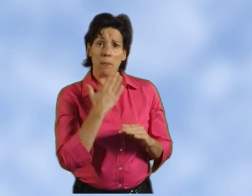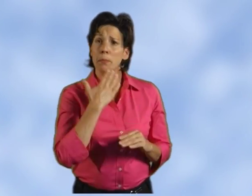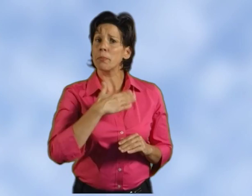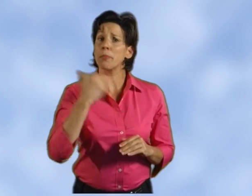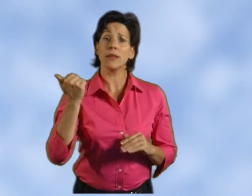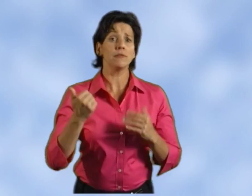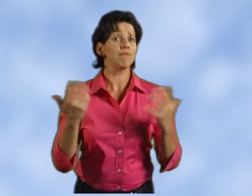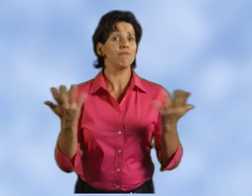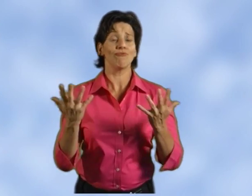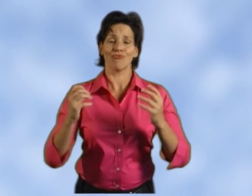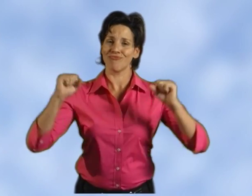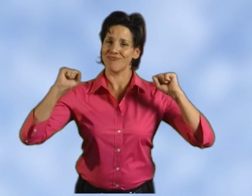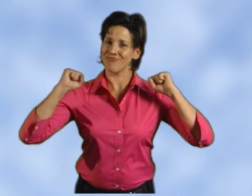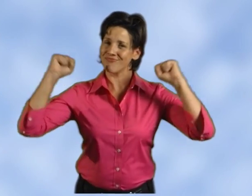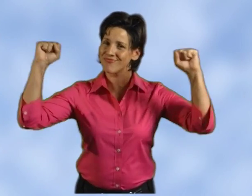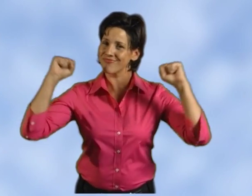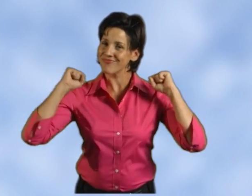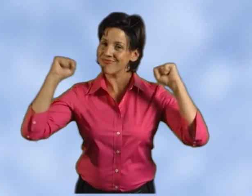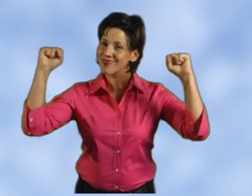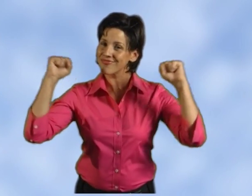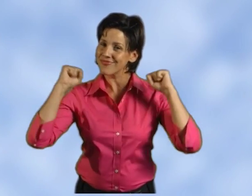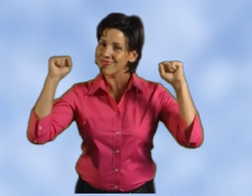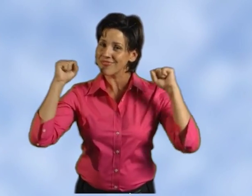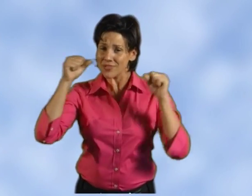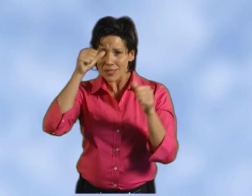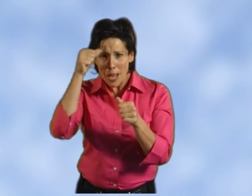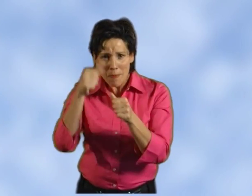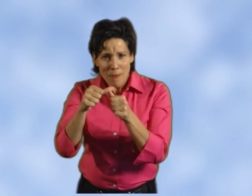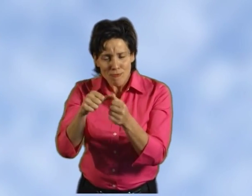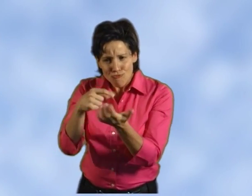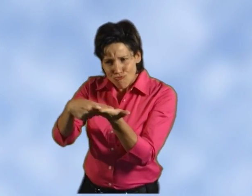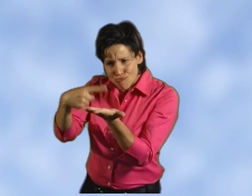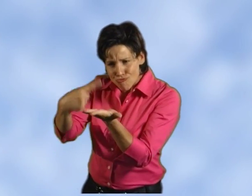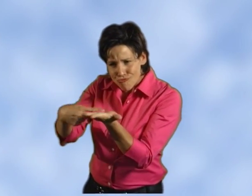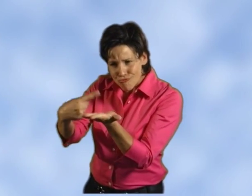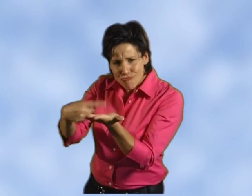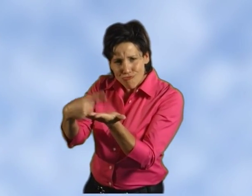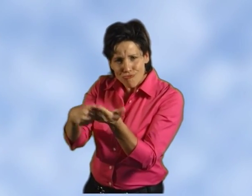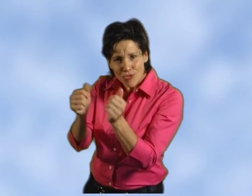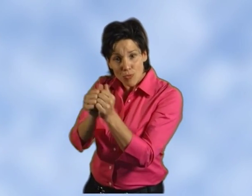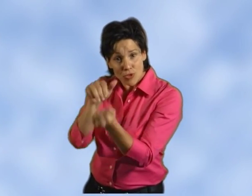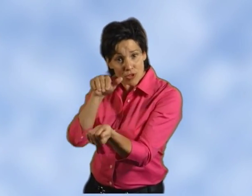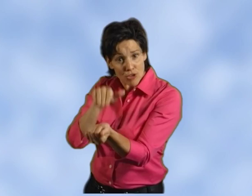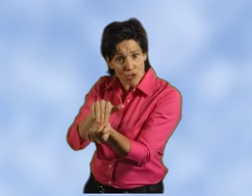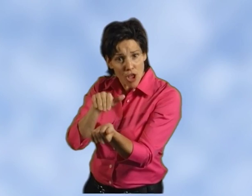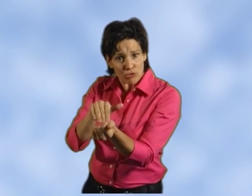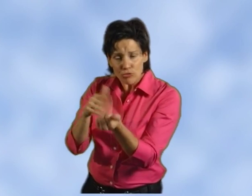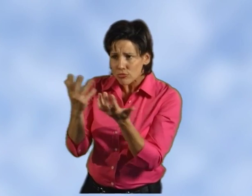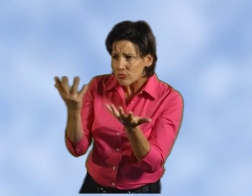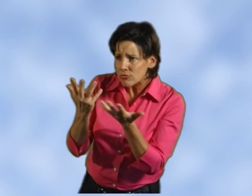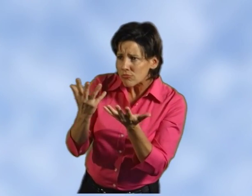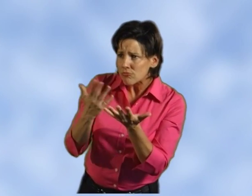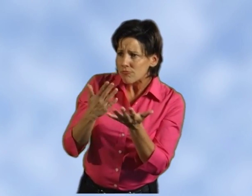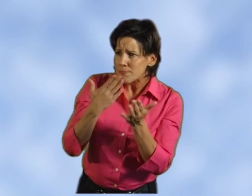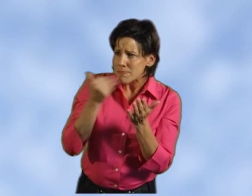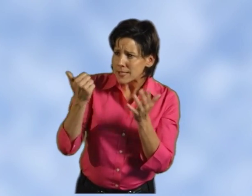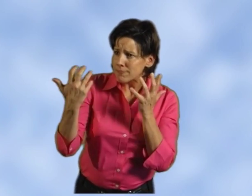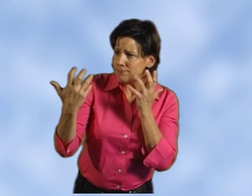that is discussed and planned with a doctor is protective against this